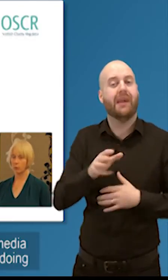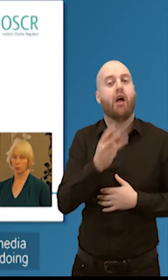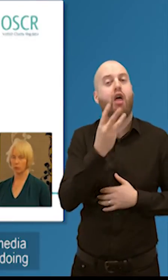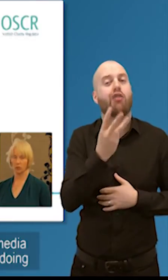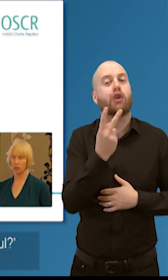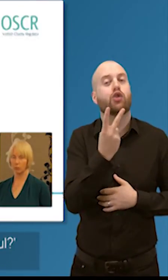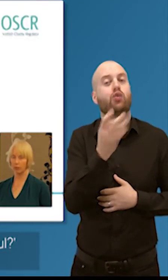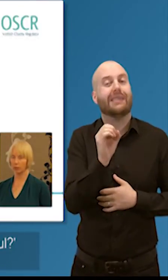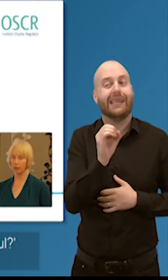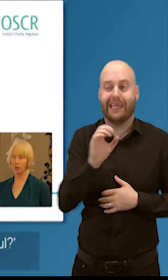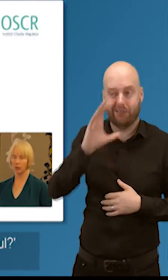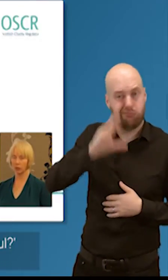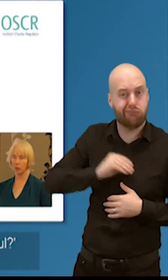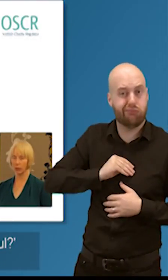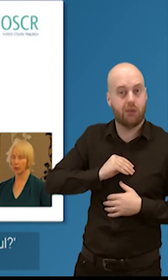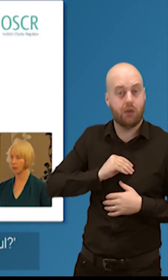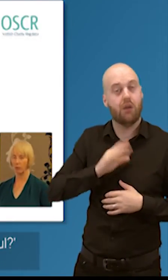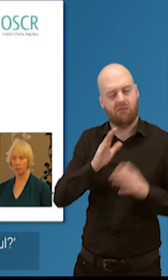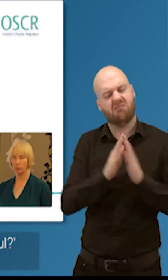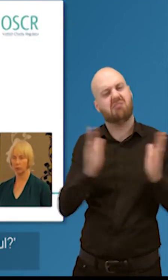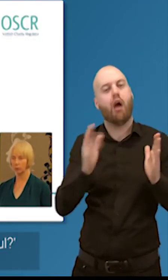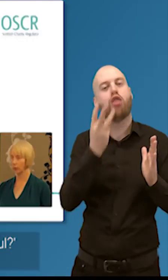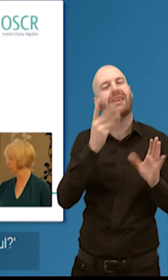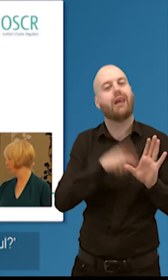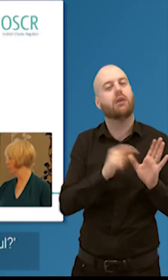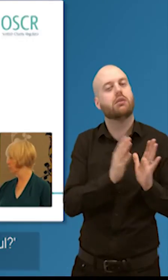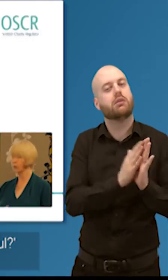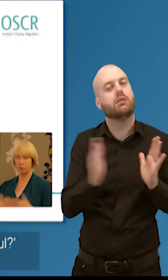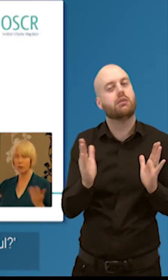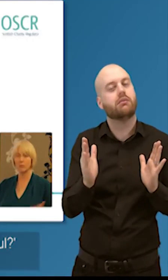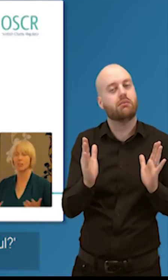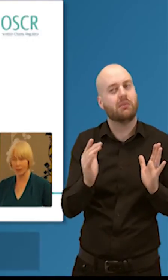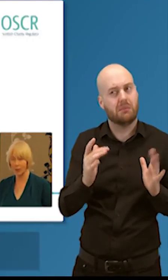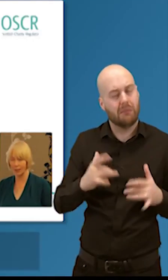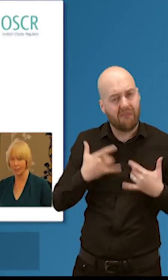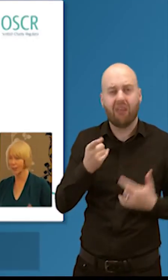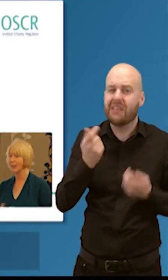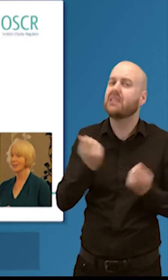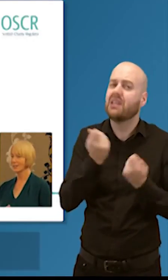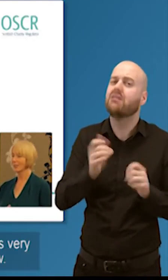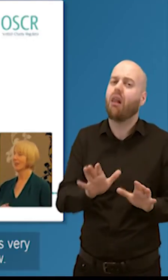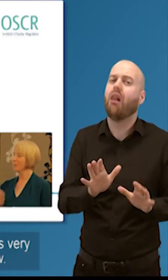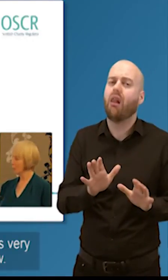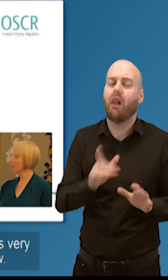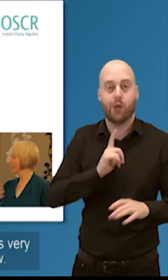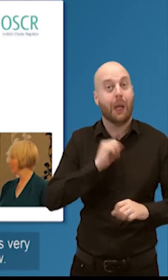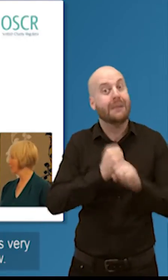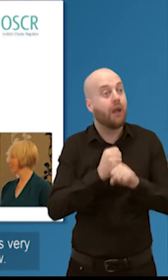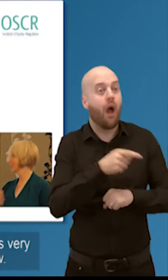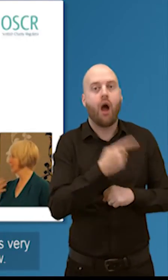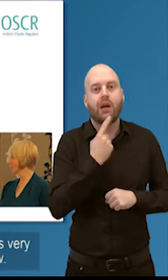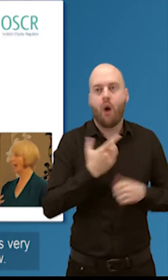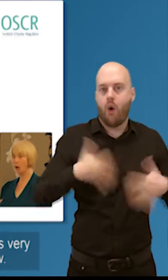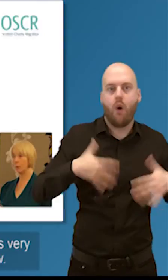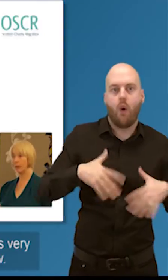people who were doing really bad things how do you feel about that isn't that awful you think wow have you never made a mistake in your life so people making